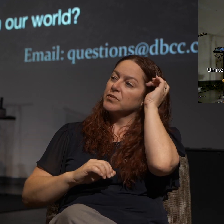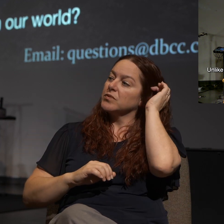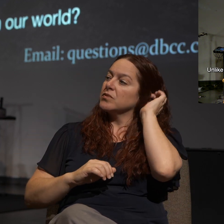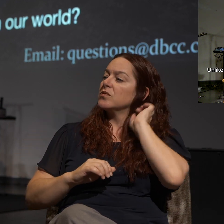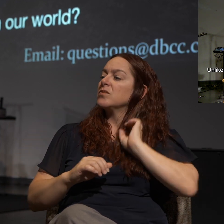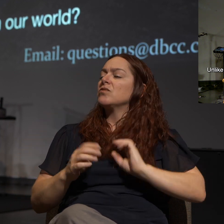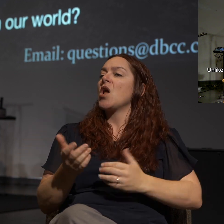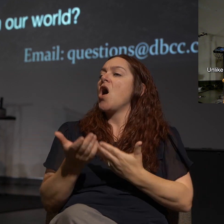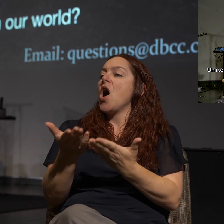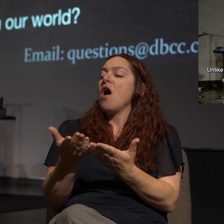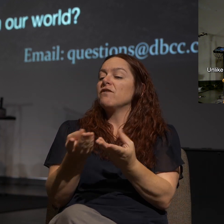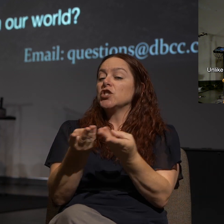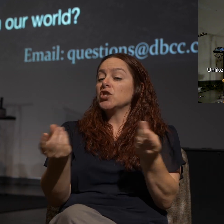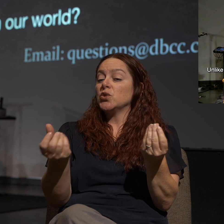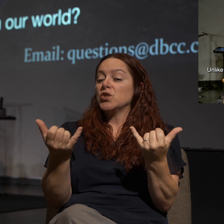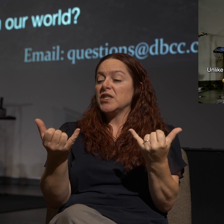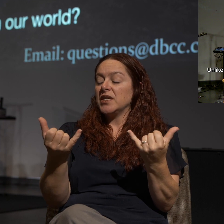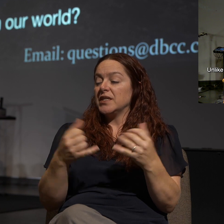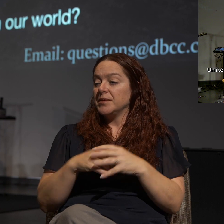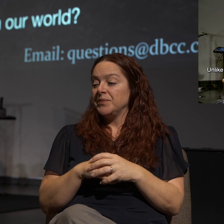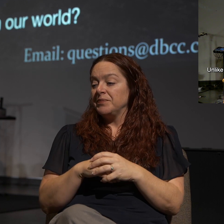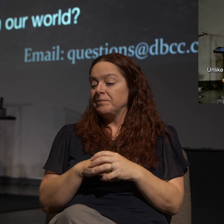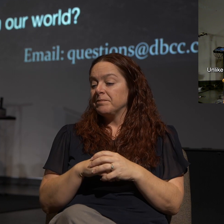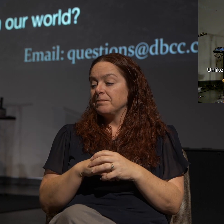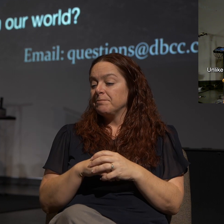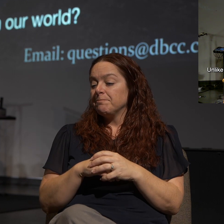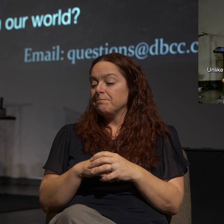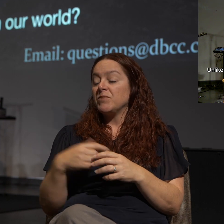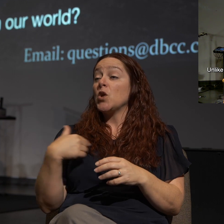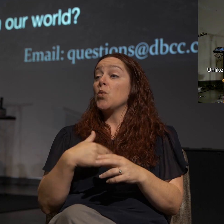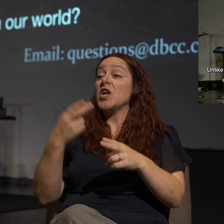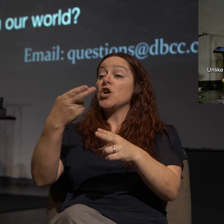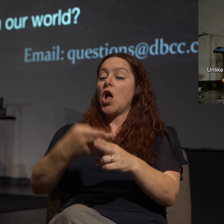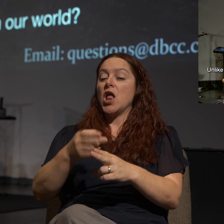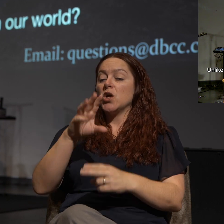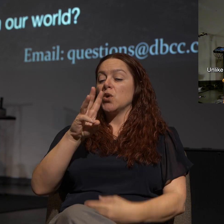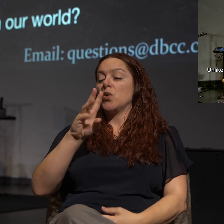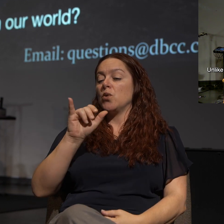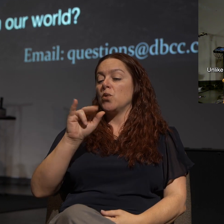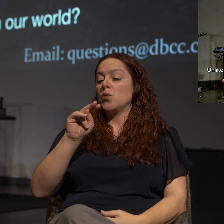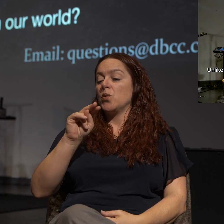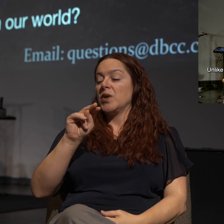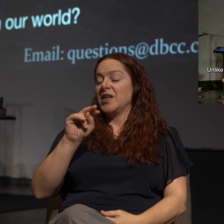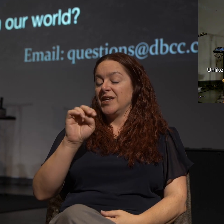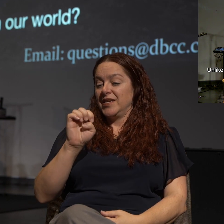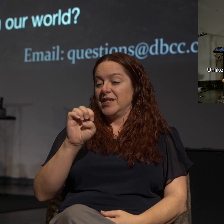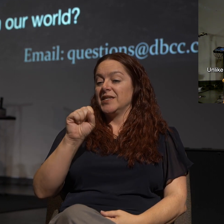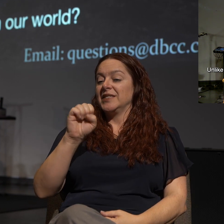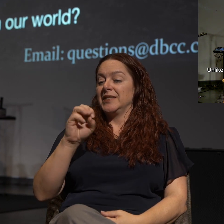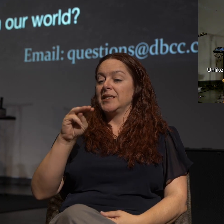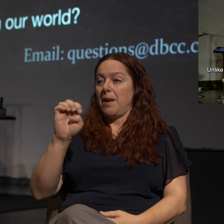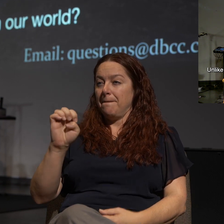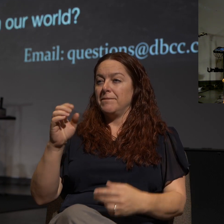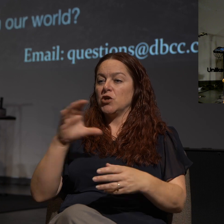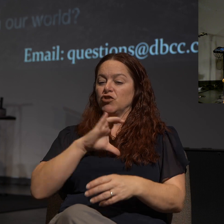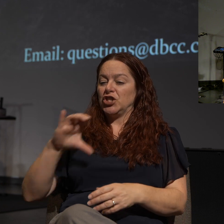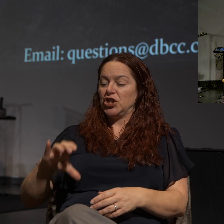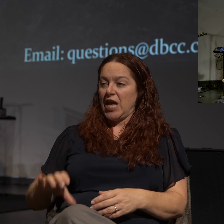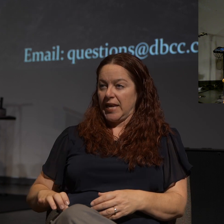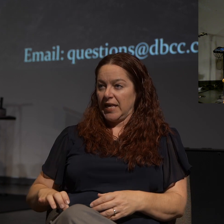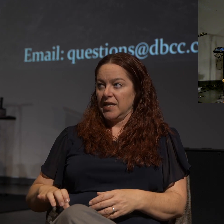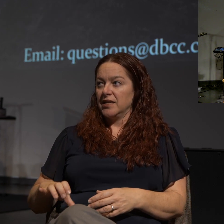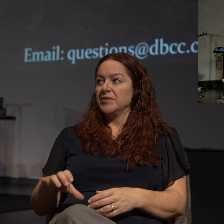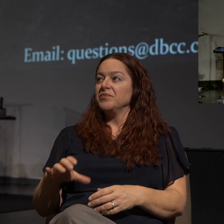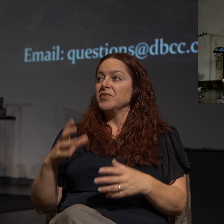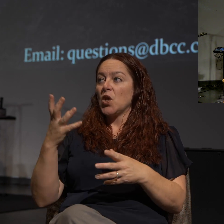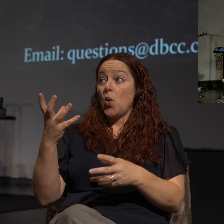possible solution to this is a concept that we're calling winsome Christianity, winsome Christianity.